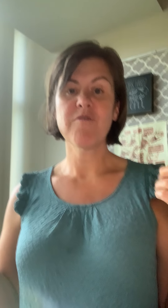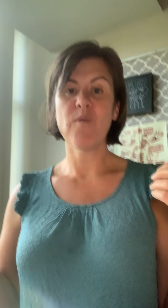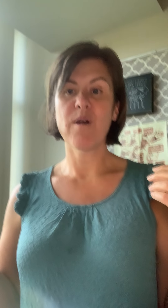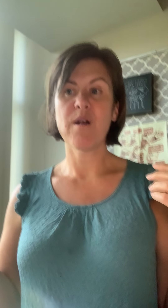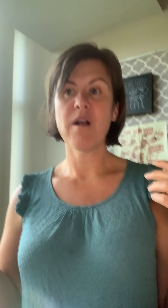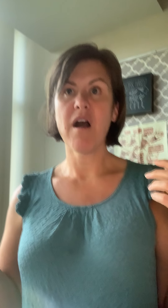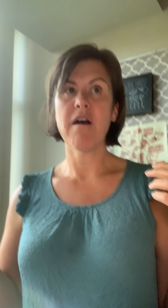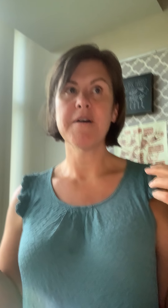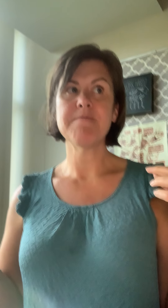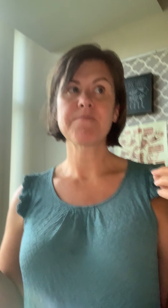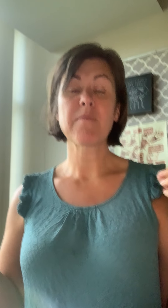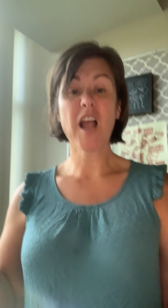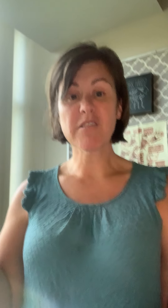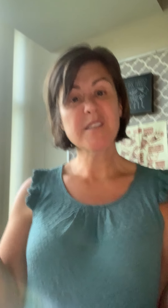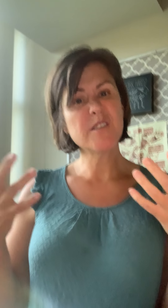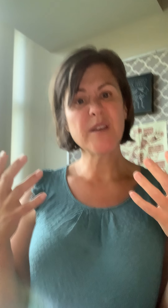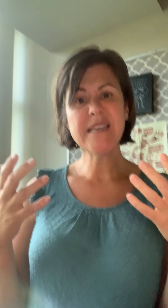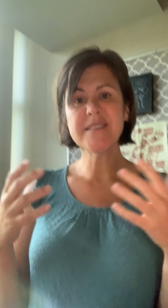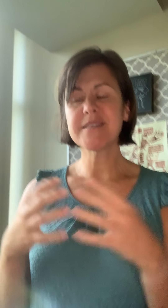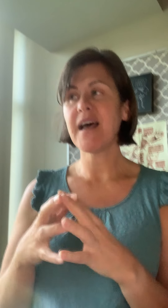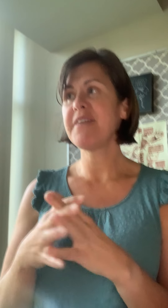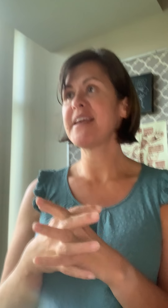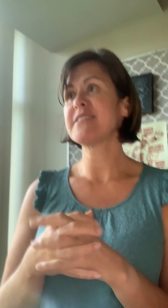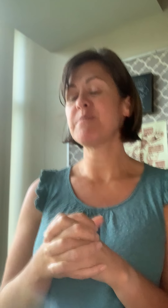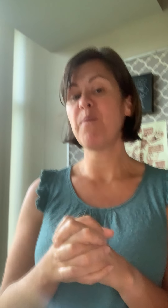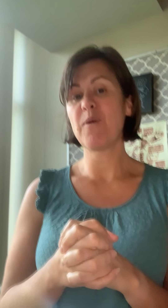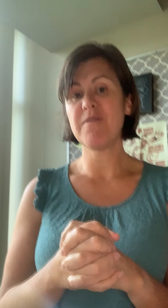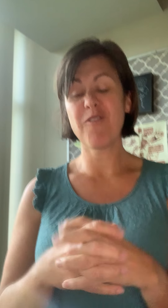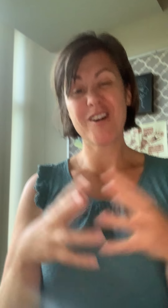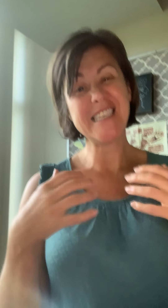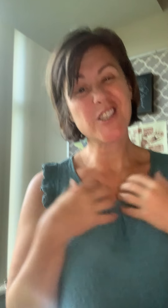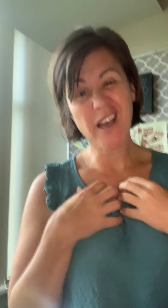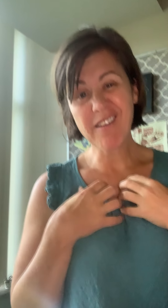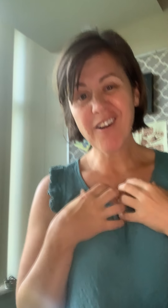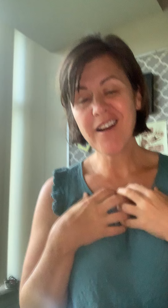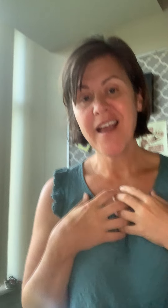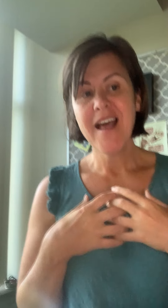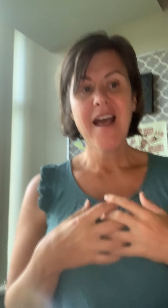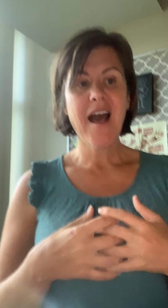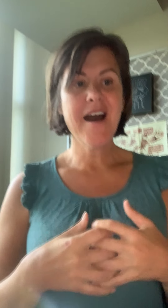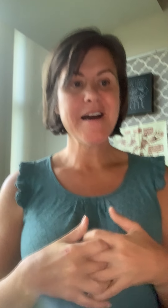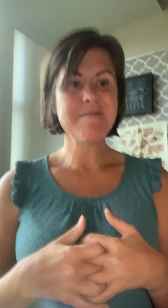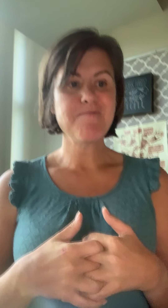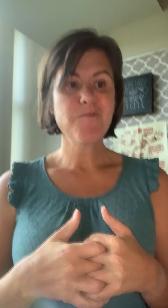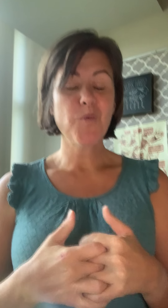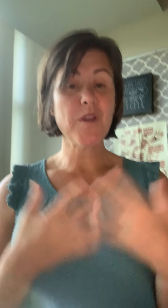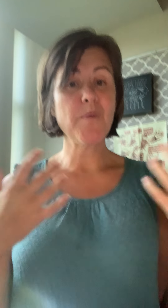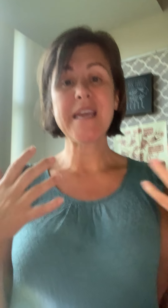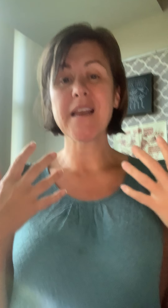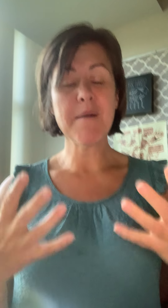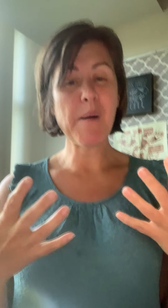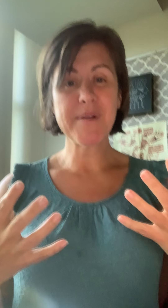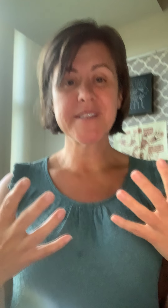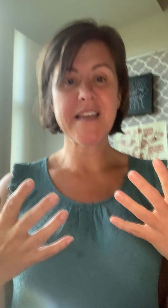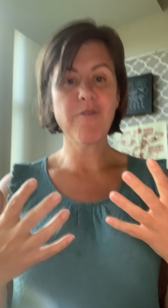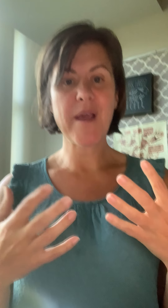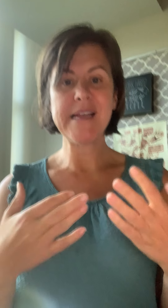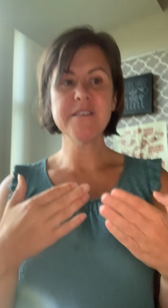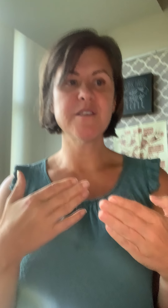for our students. I think it's important for each other. We can come up with safe ways to